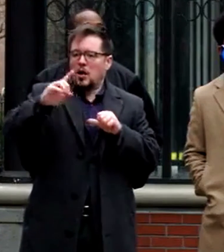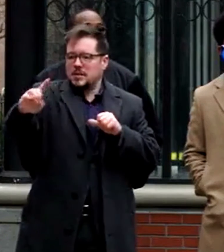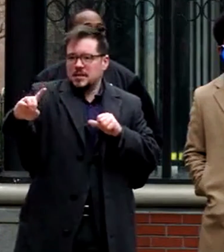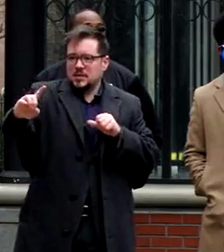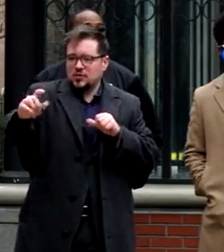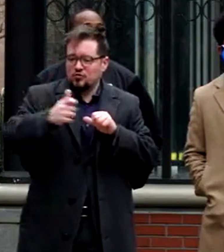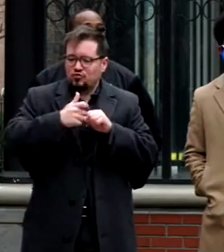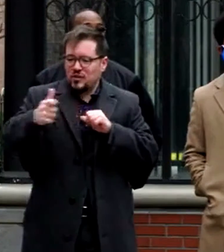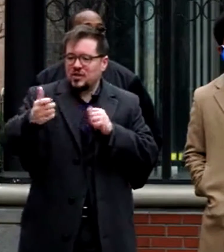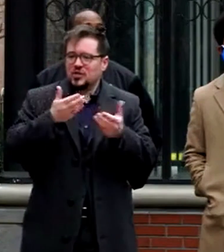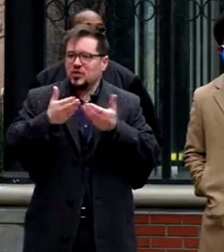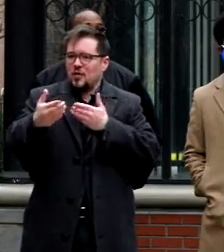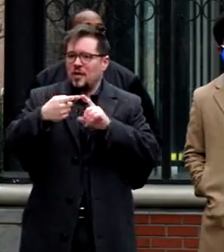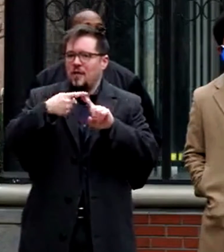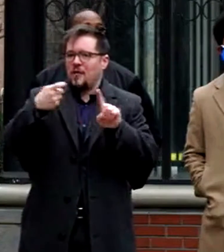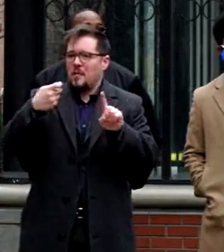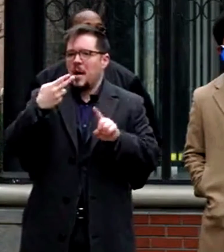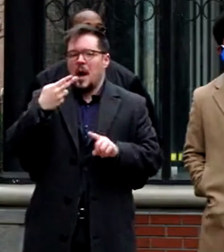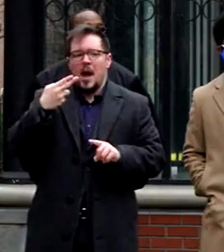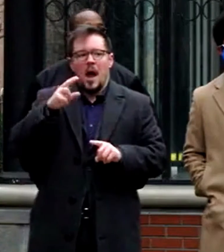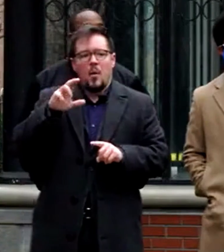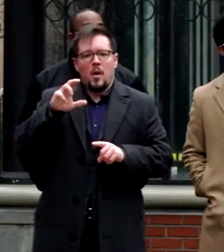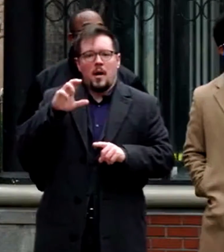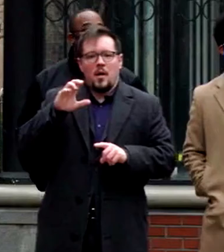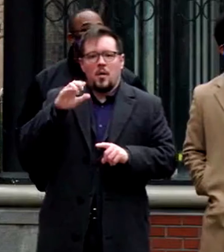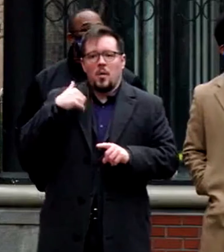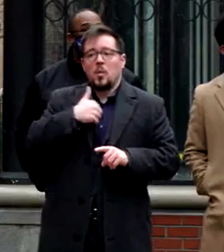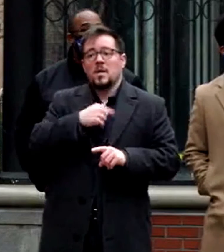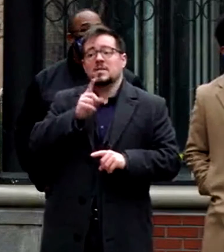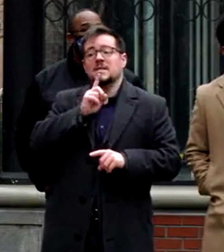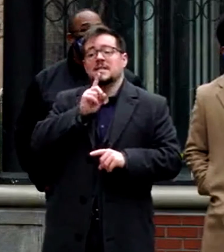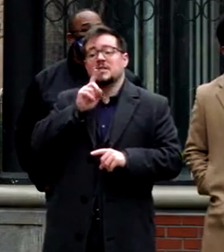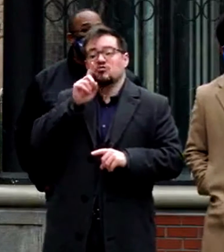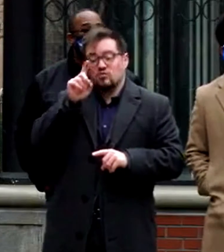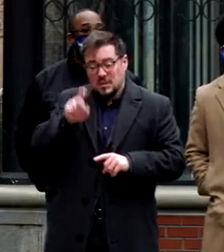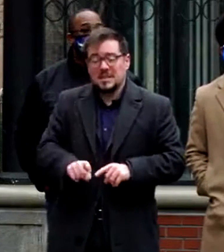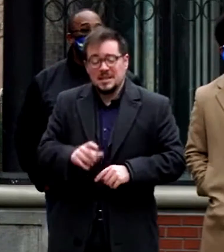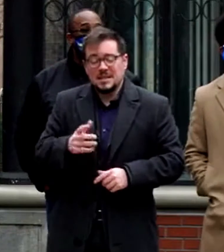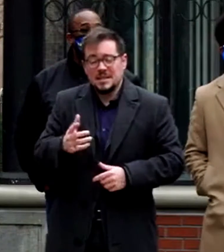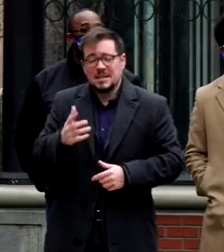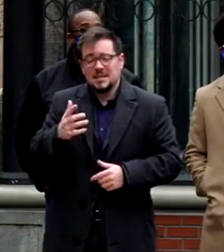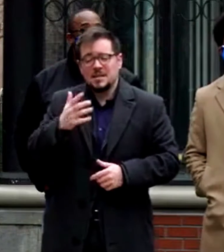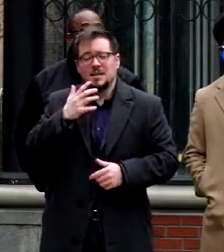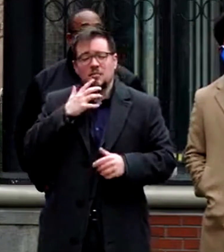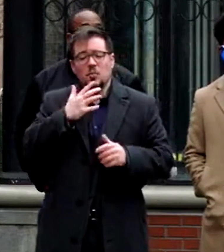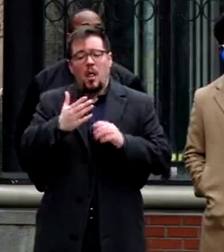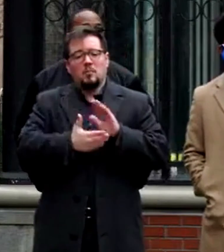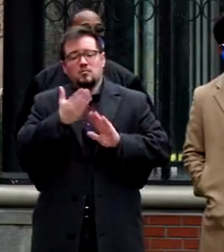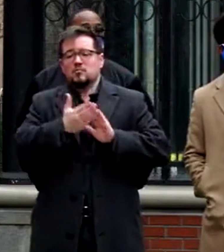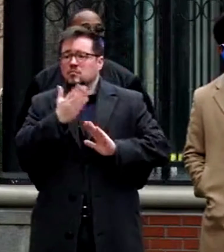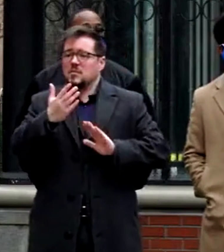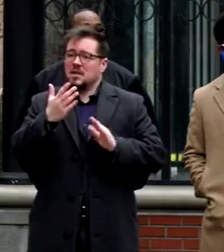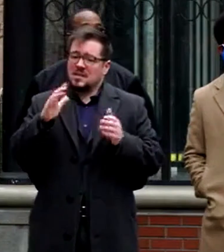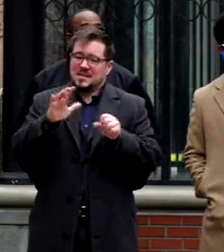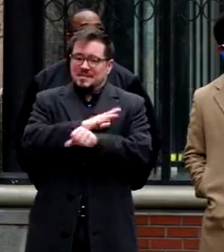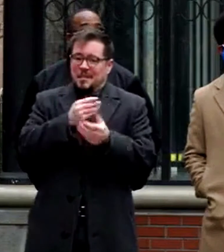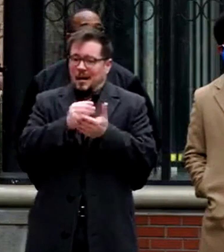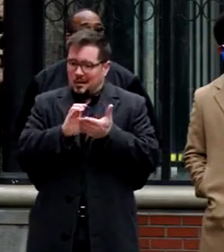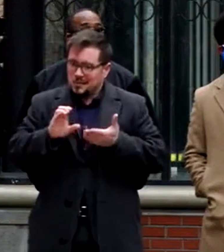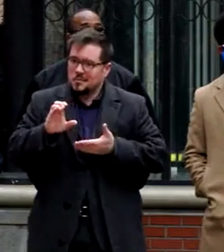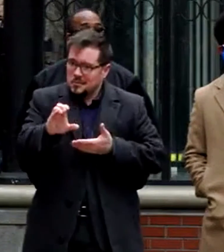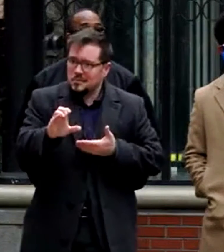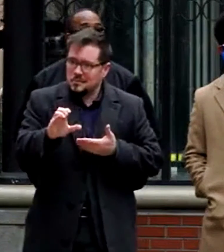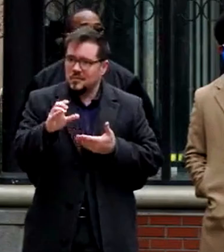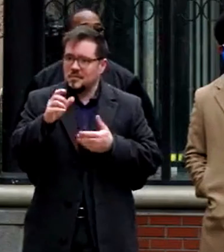We need both a well-run and adequately funded system if we want to improve the quality of life and opportunities